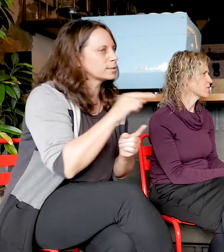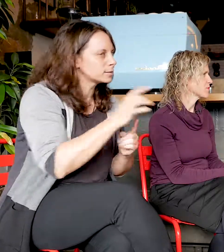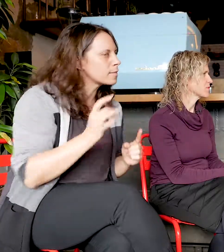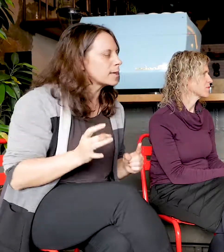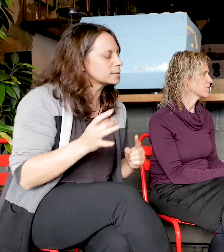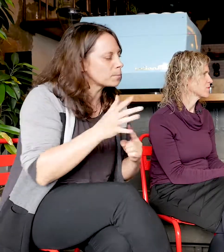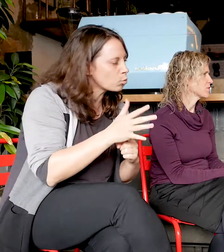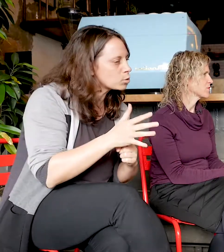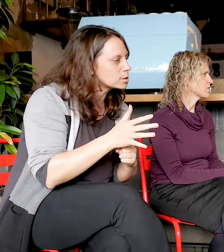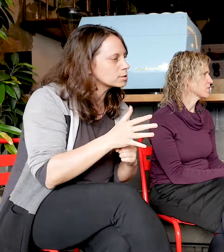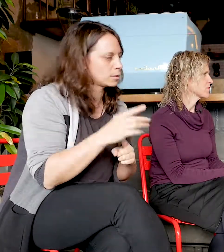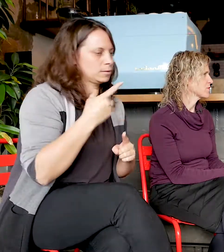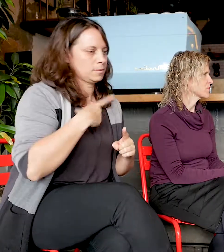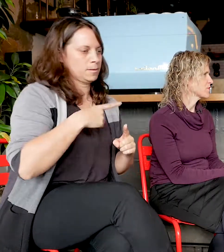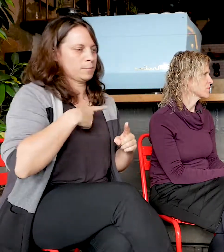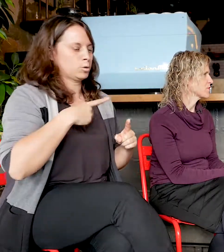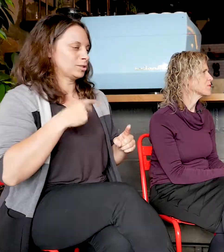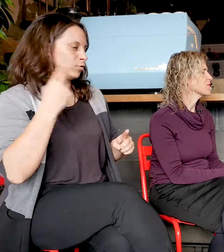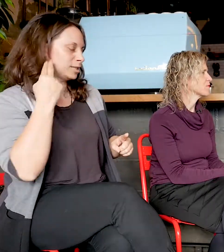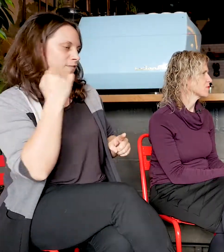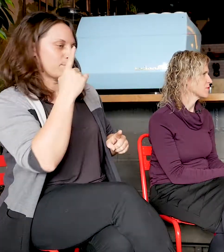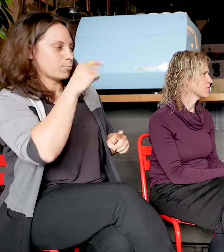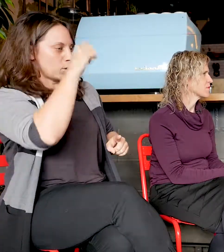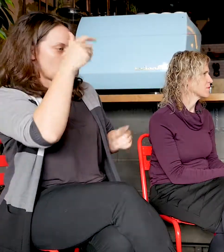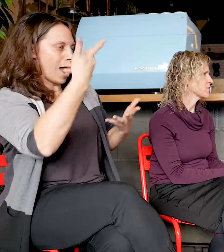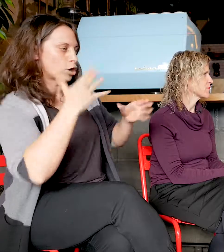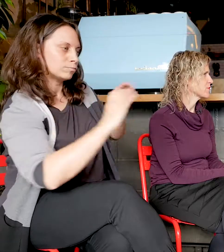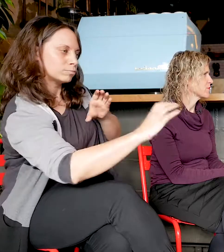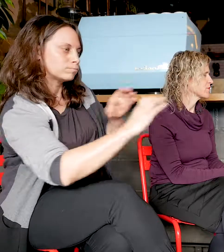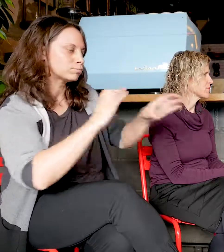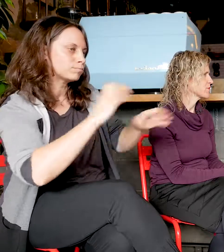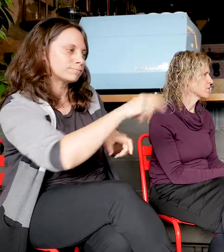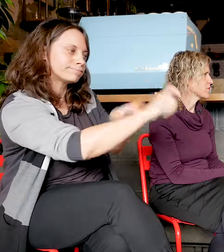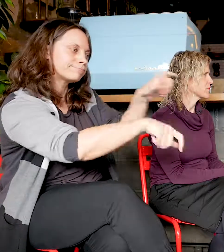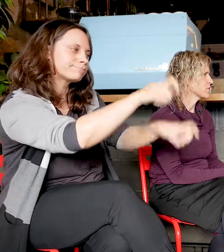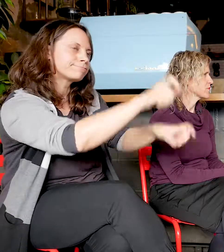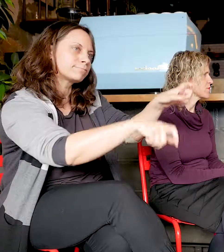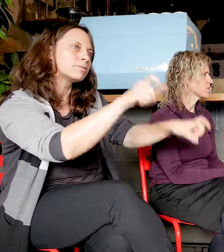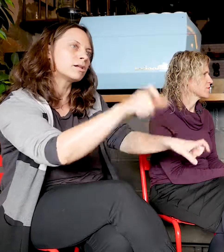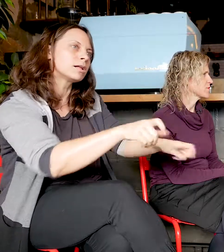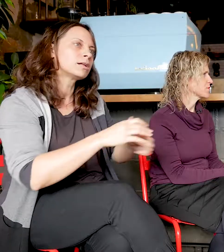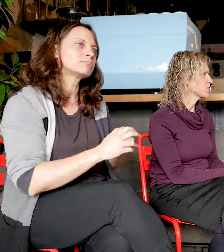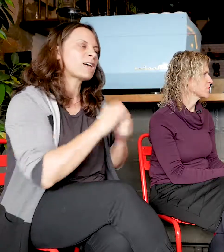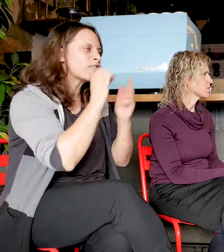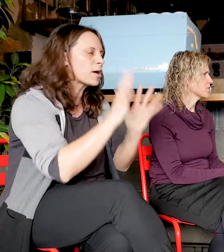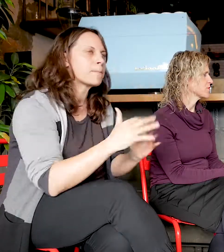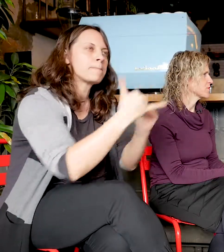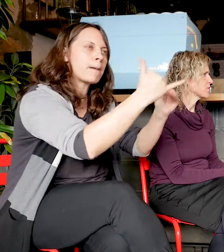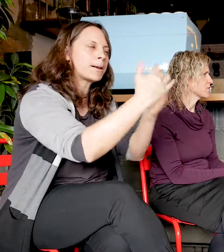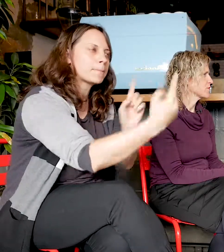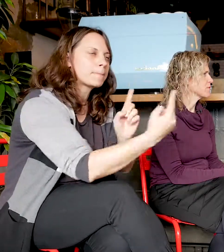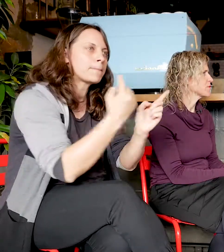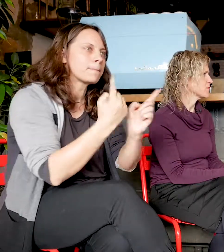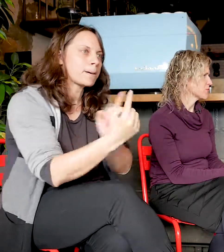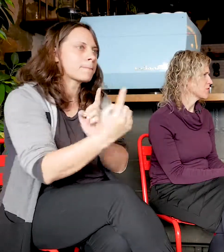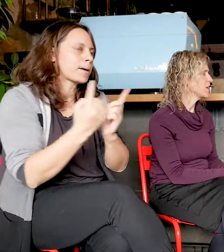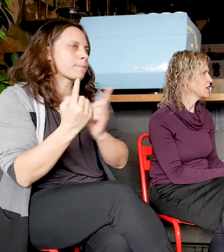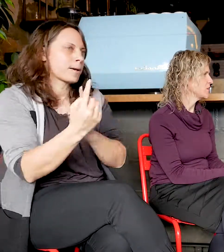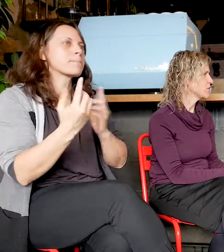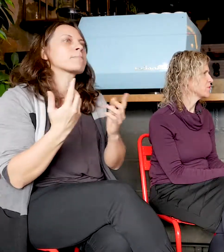know how to communicate with their deaf clients. If they're in the public, you know, meeting the public, obviously they're going to come across a deaf person. Nurses are going to